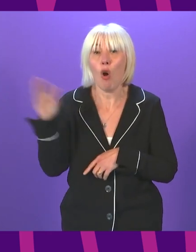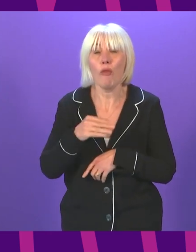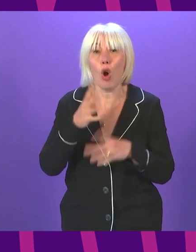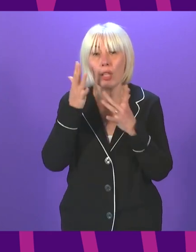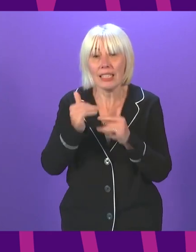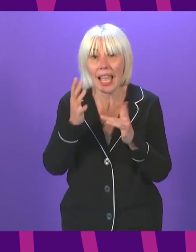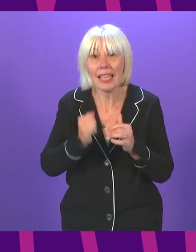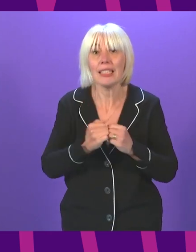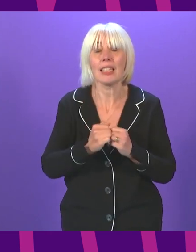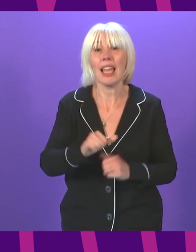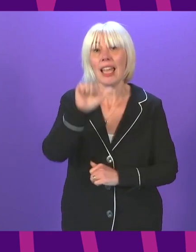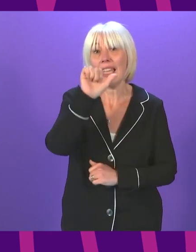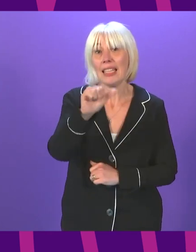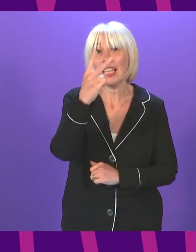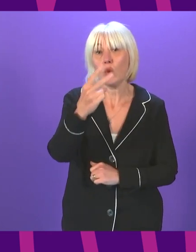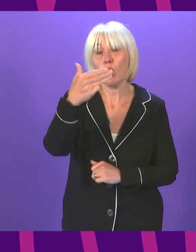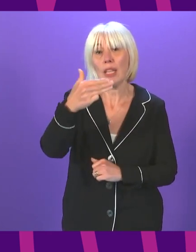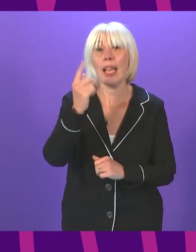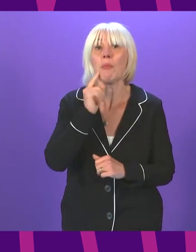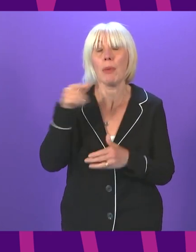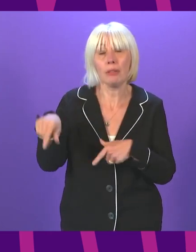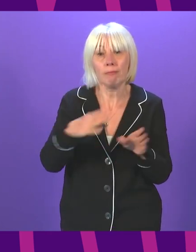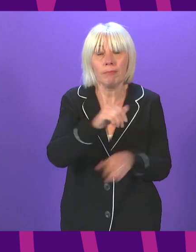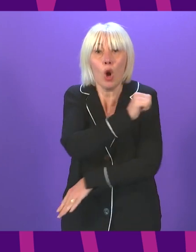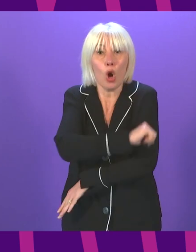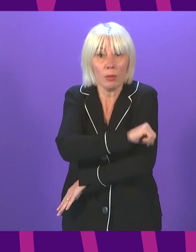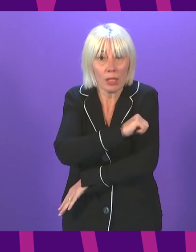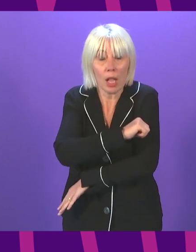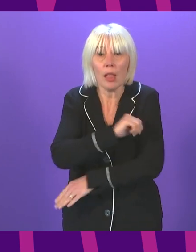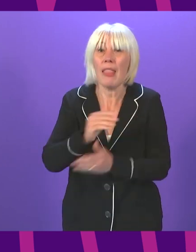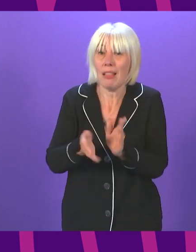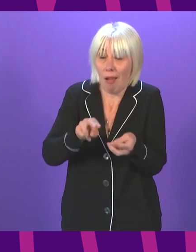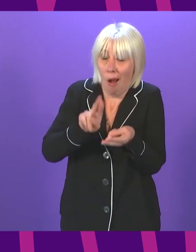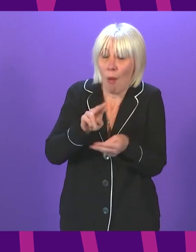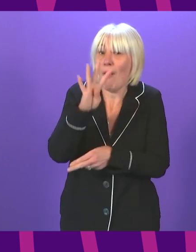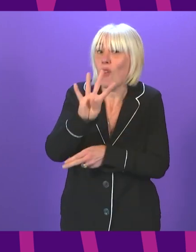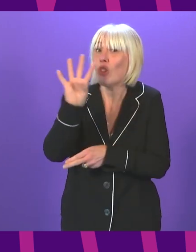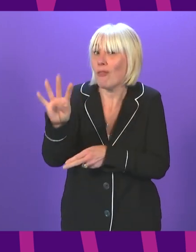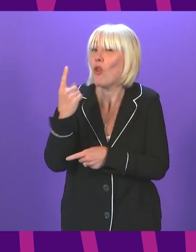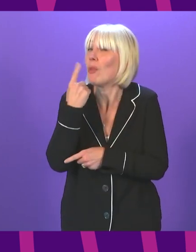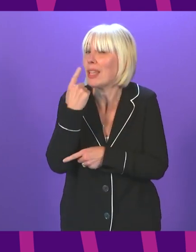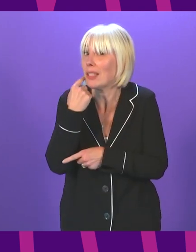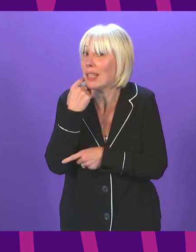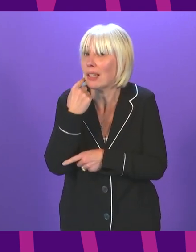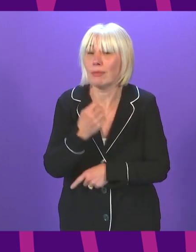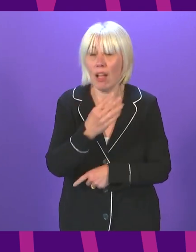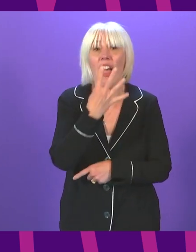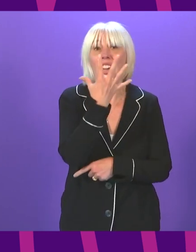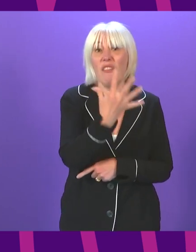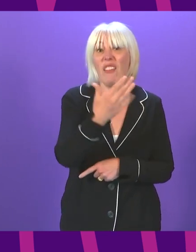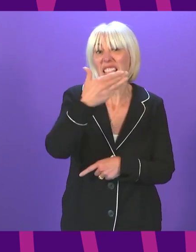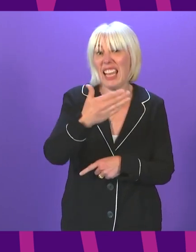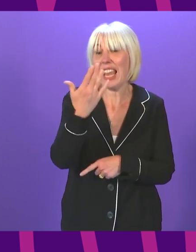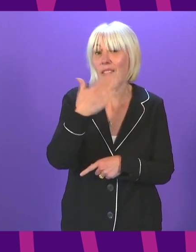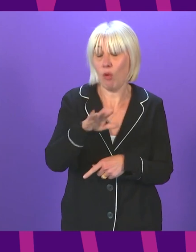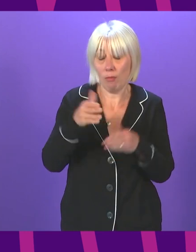629 people are in hospital with COVID-19, 44 more than yesterday. 59 people are in intensive care, 5